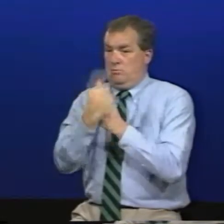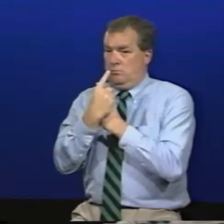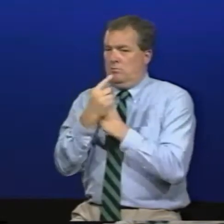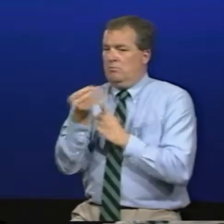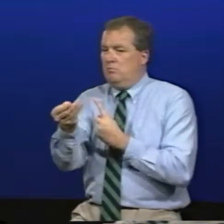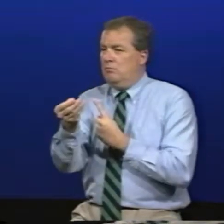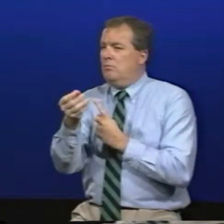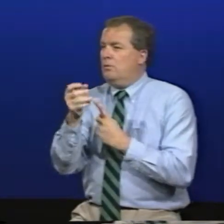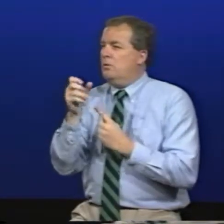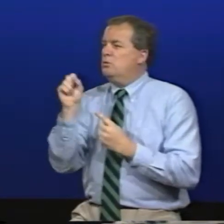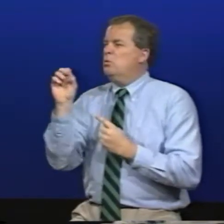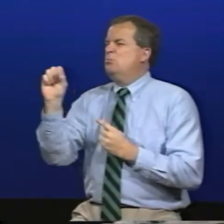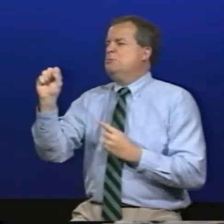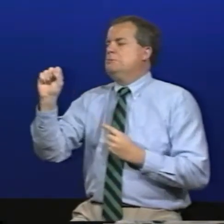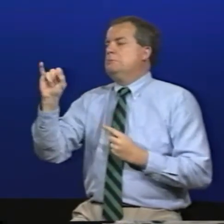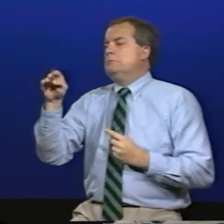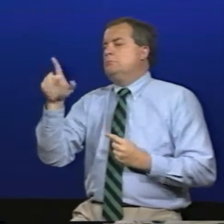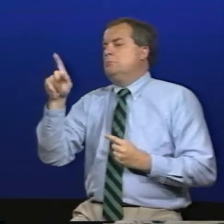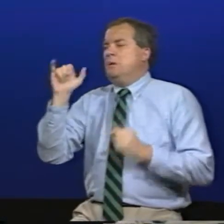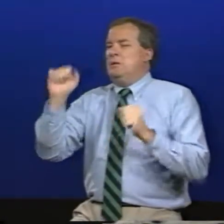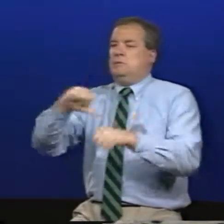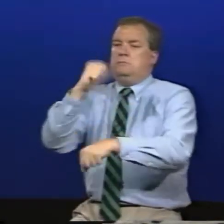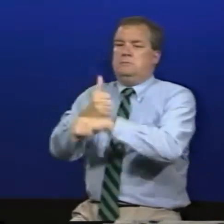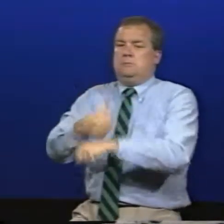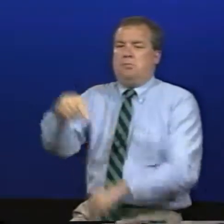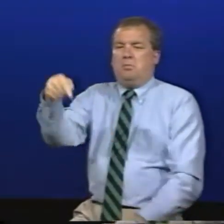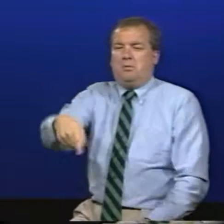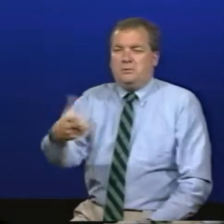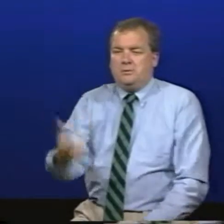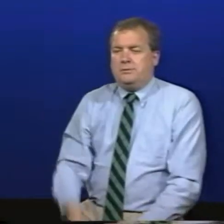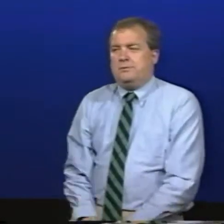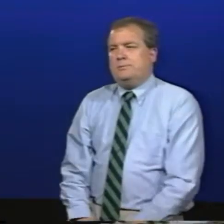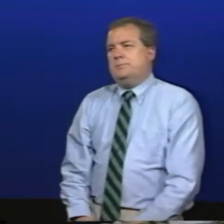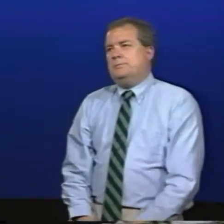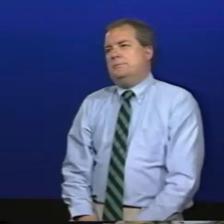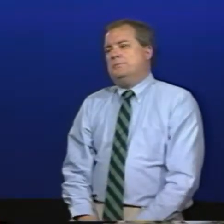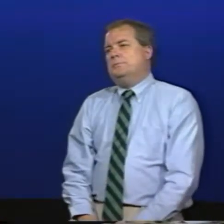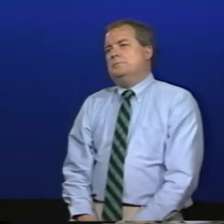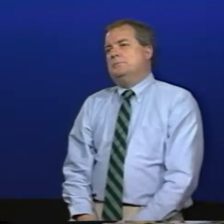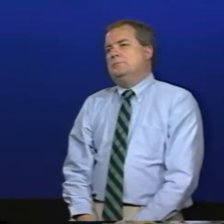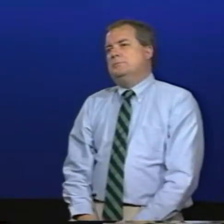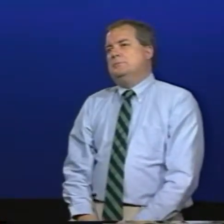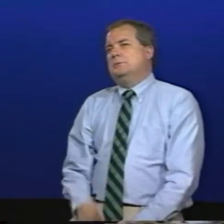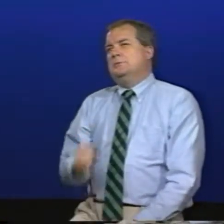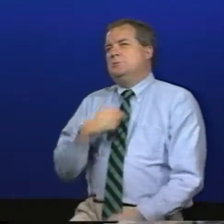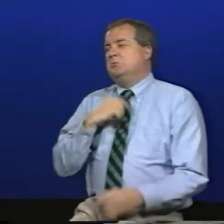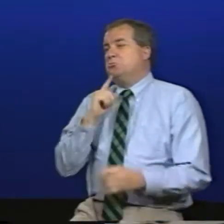basket or have someone who can feed from the front you basically just want to have something pretty simple setup there